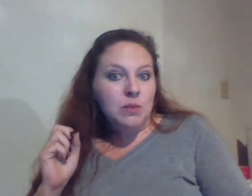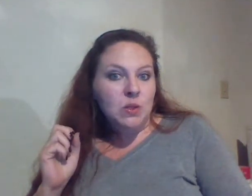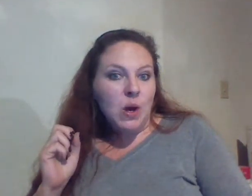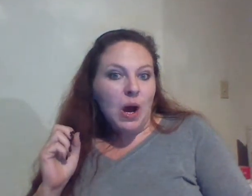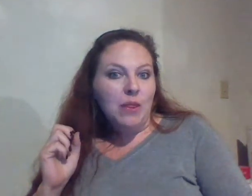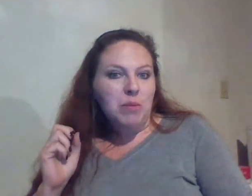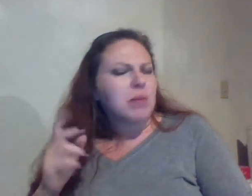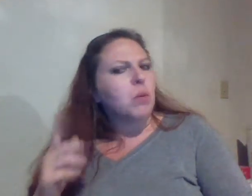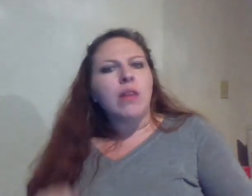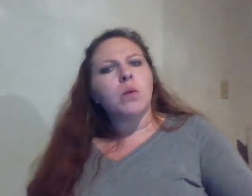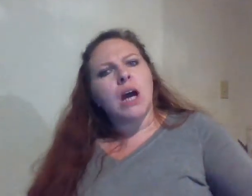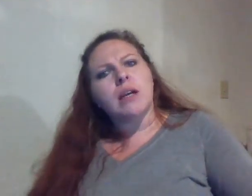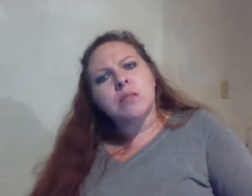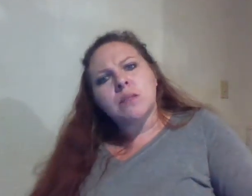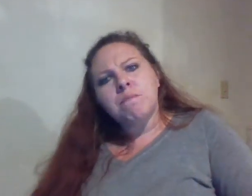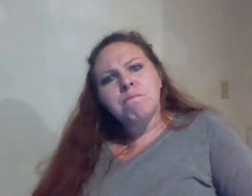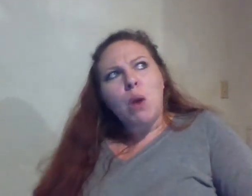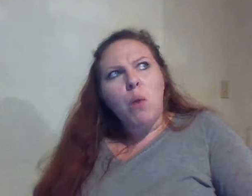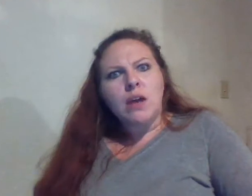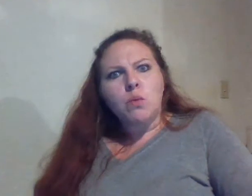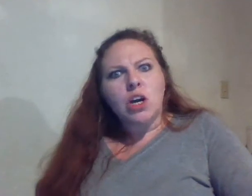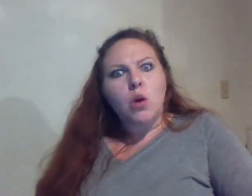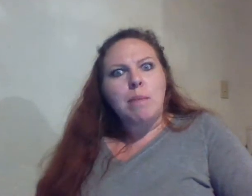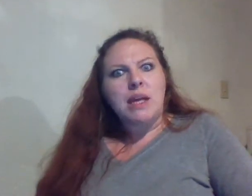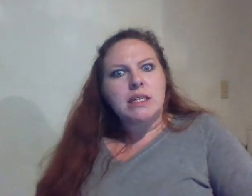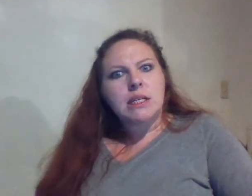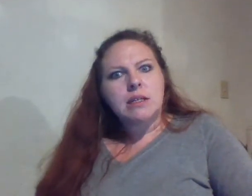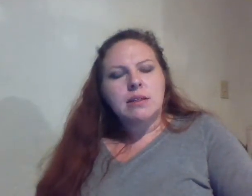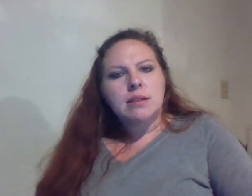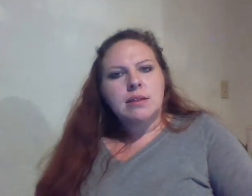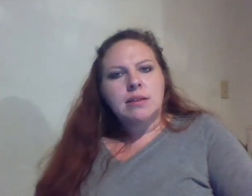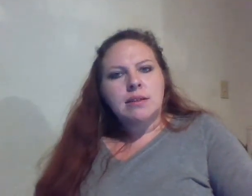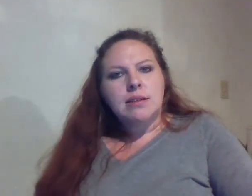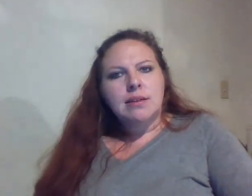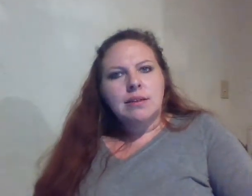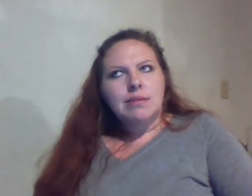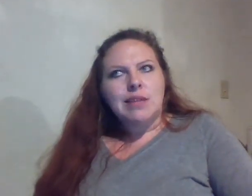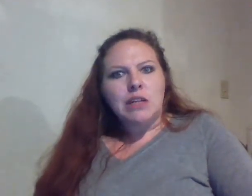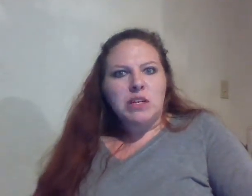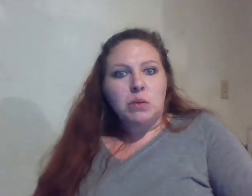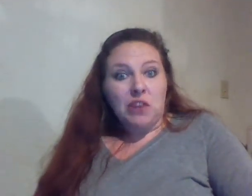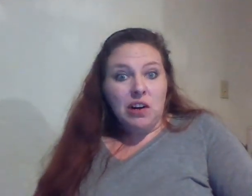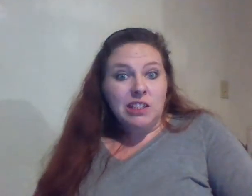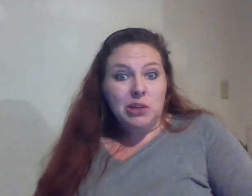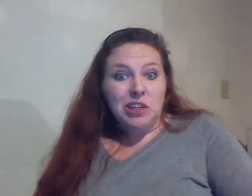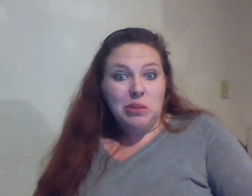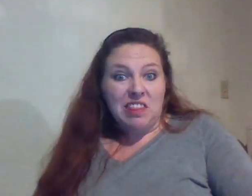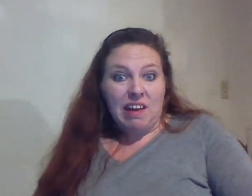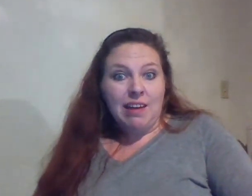on the property why the word items why not the word equipment that's what he's referring to you would think